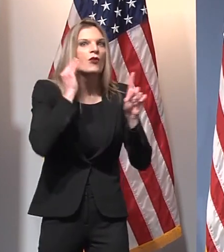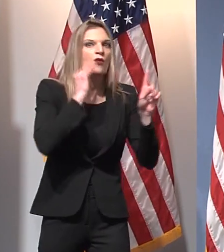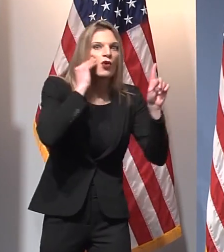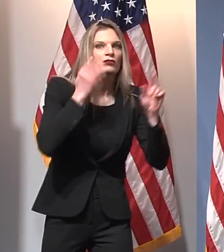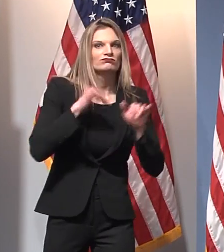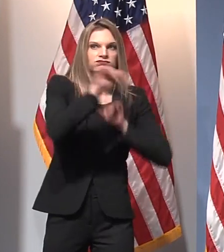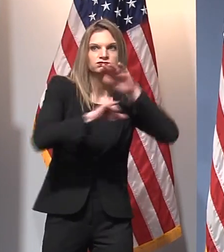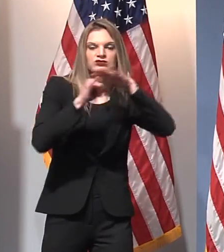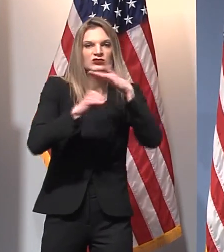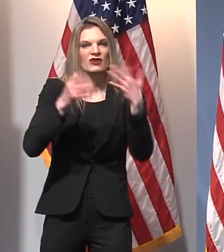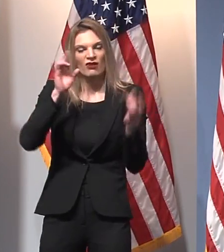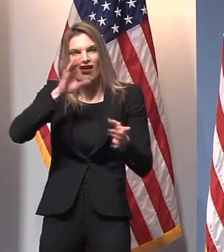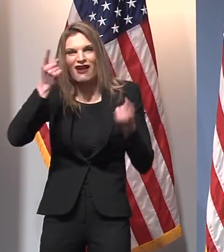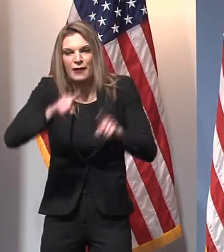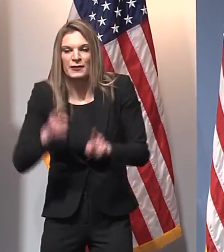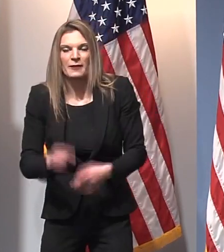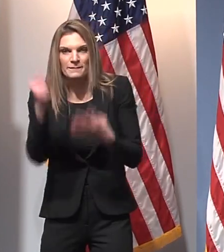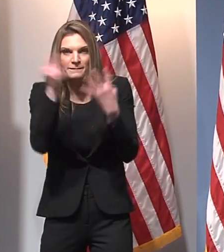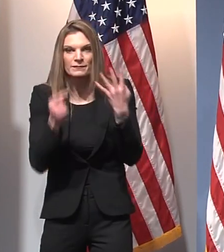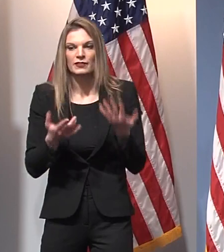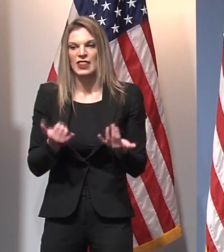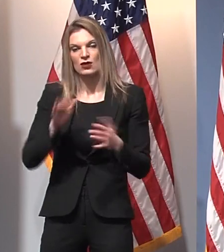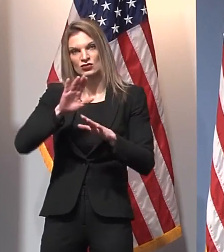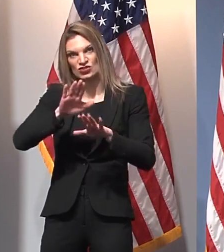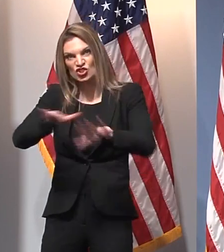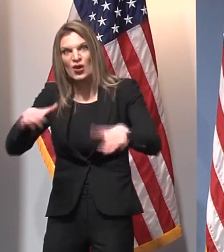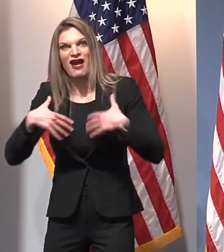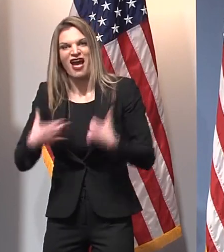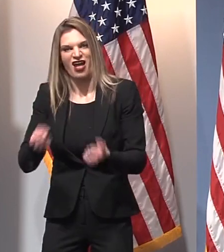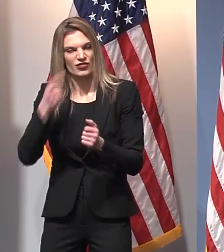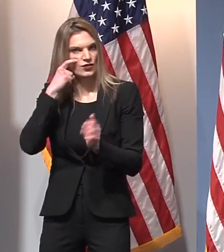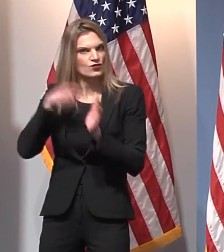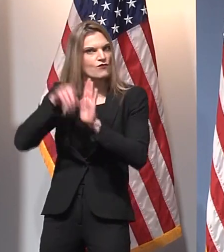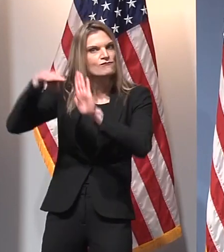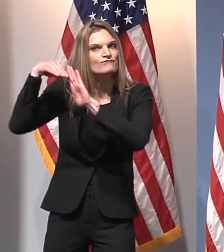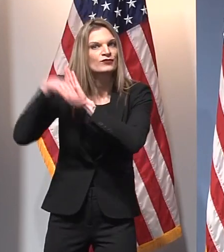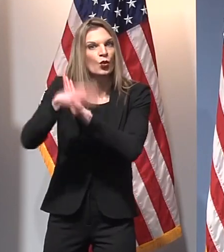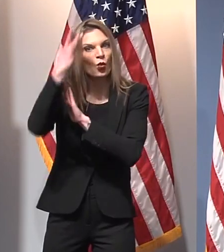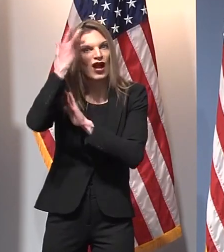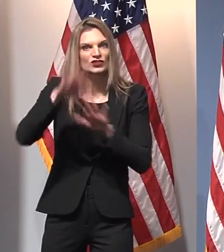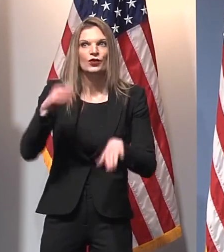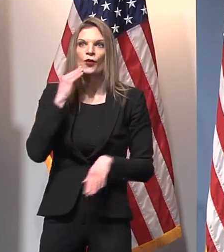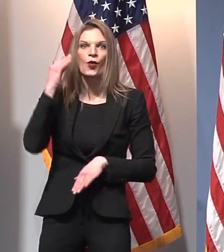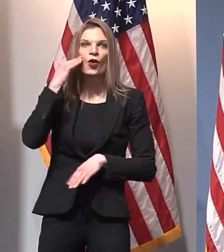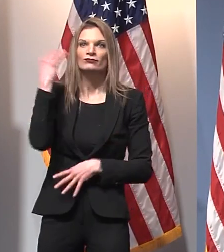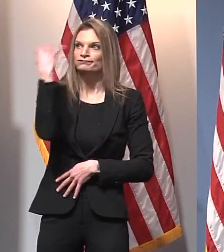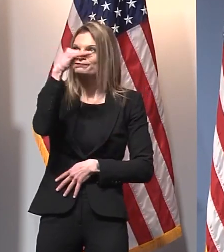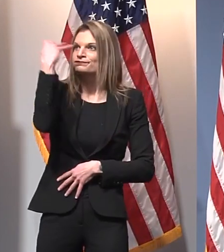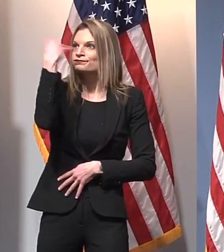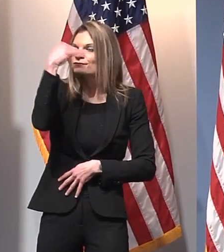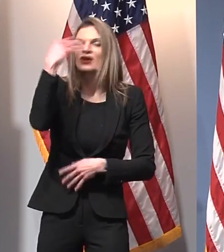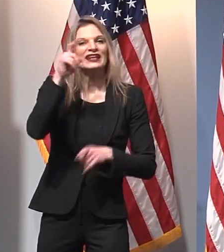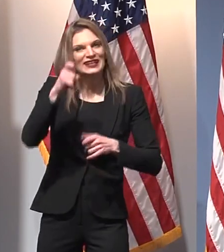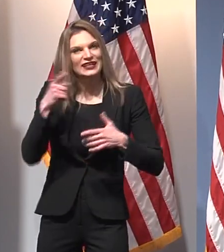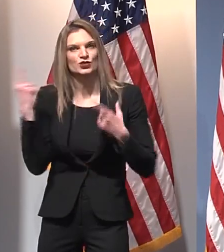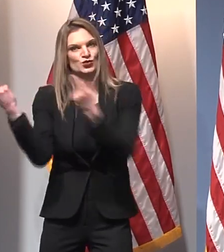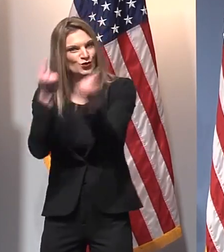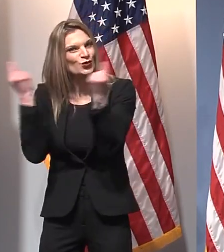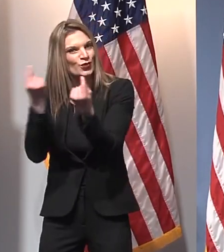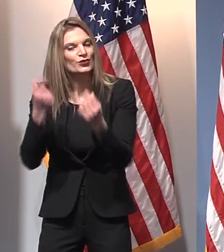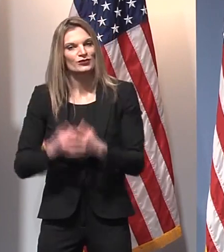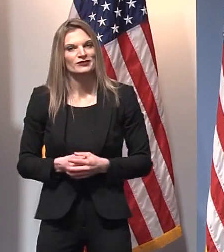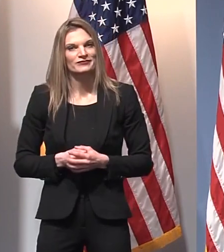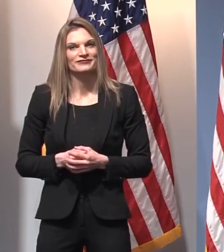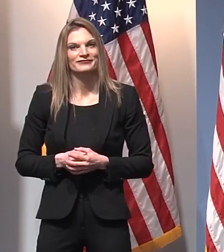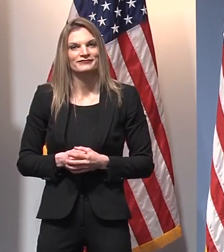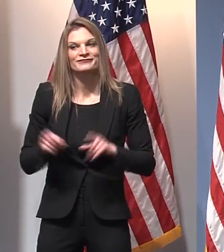bodies and more time in front of a screen. And all across the nation, we're beginning to understand the educational shortcomings of distance